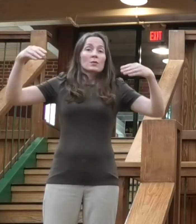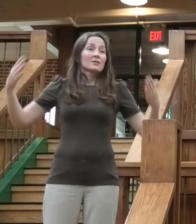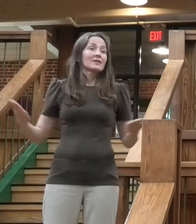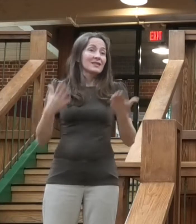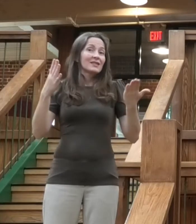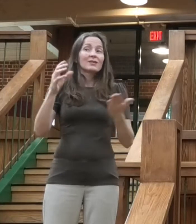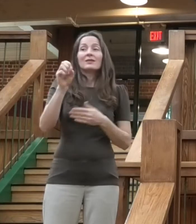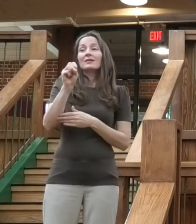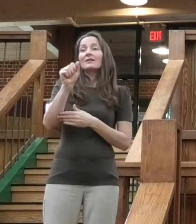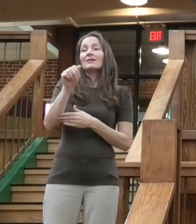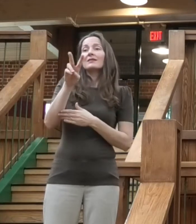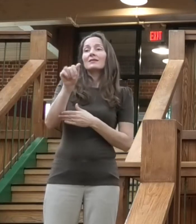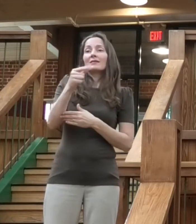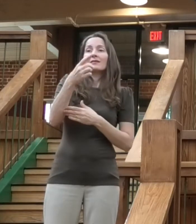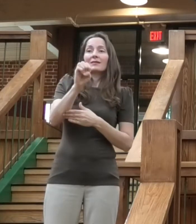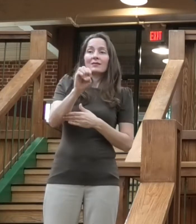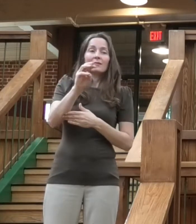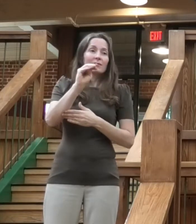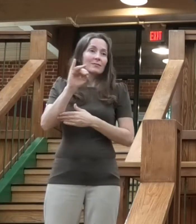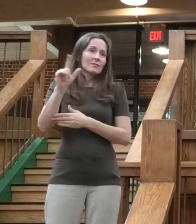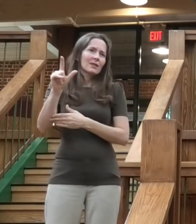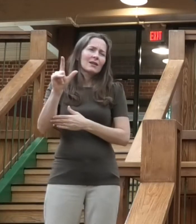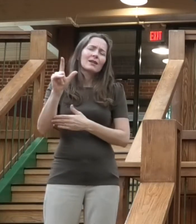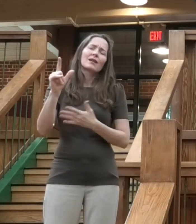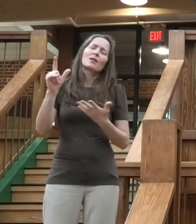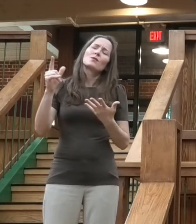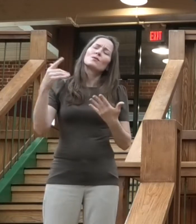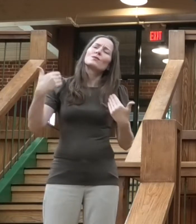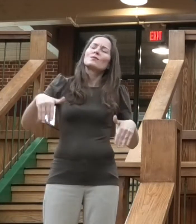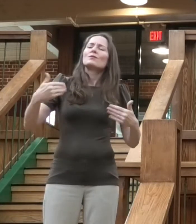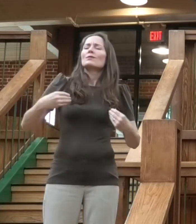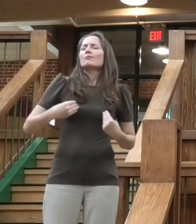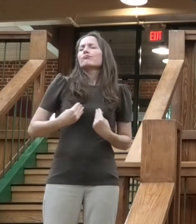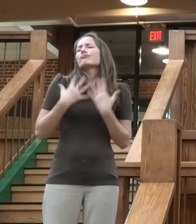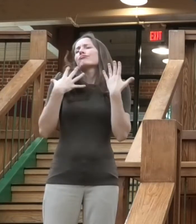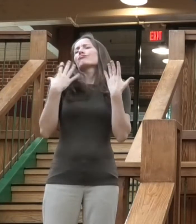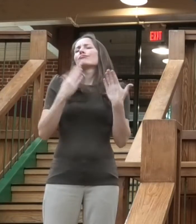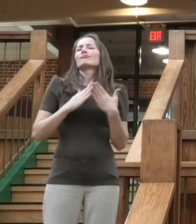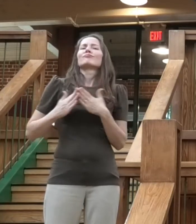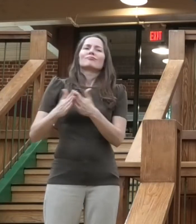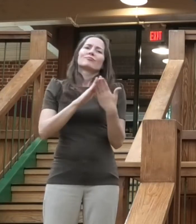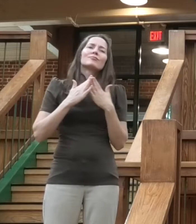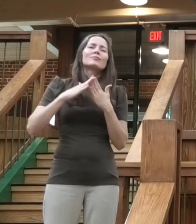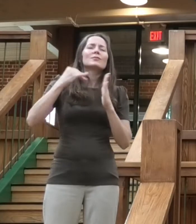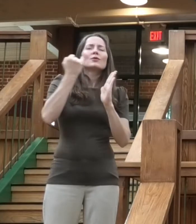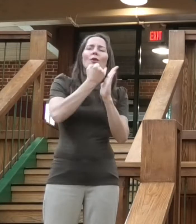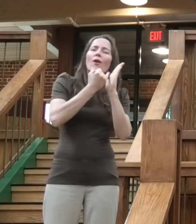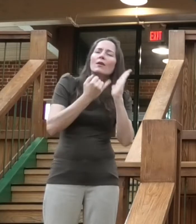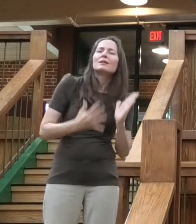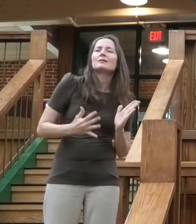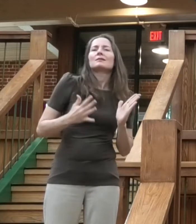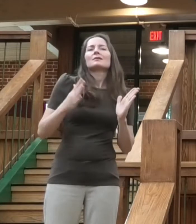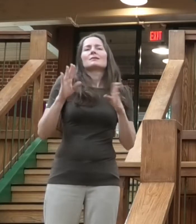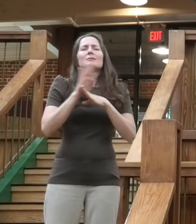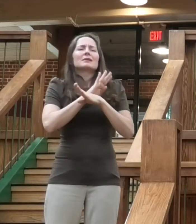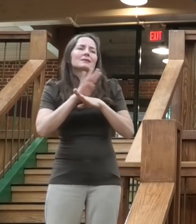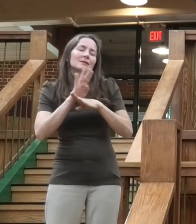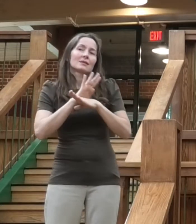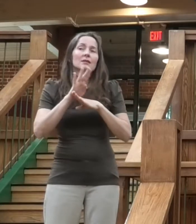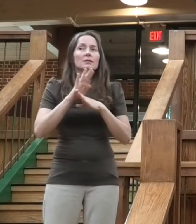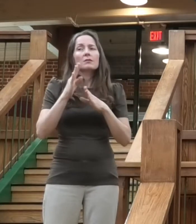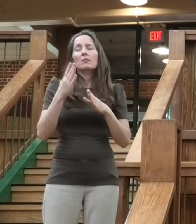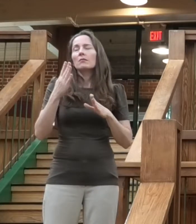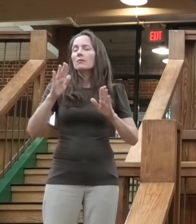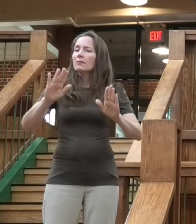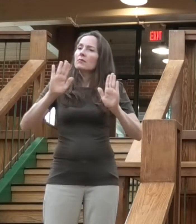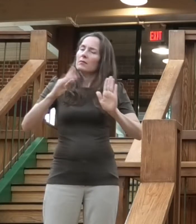community of shops and artists, are a living example of how integral small businesses are to our